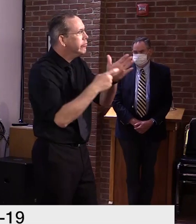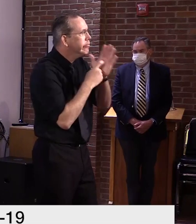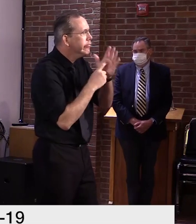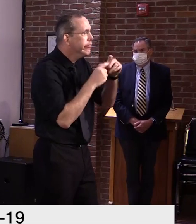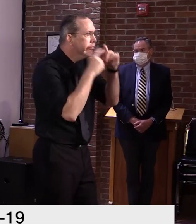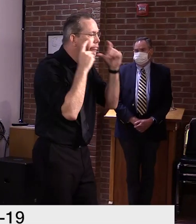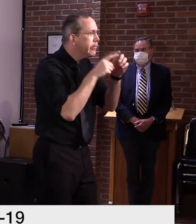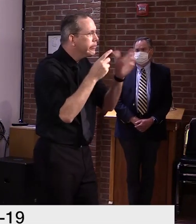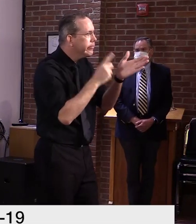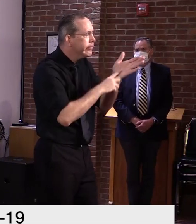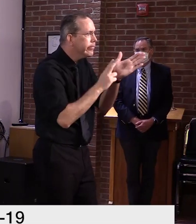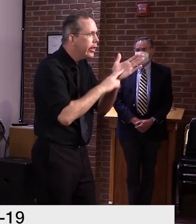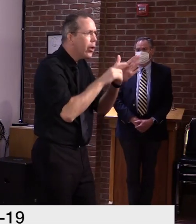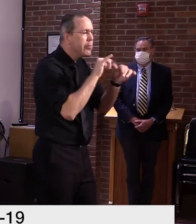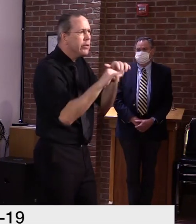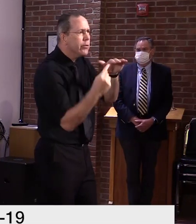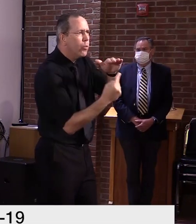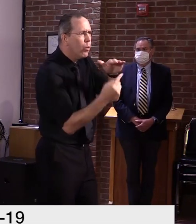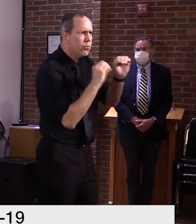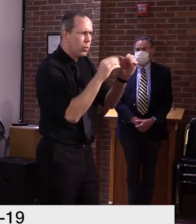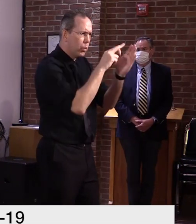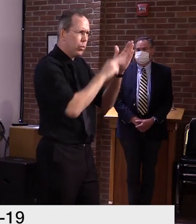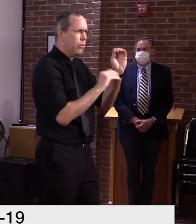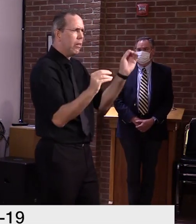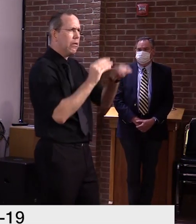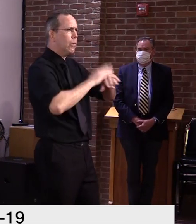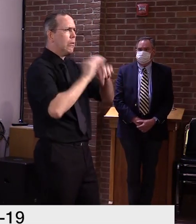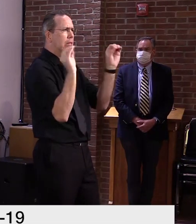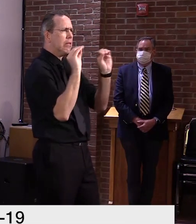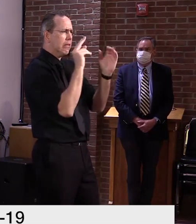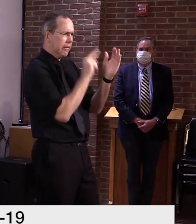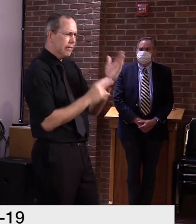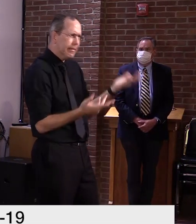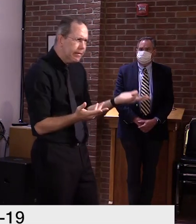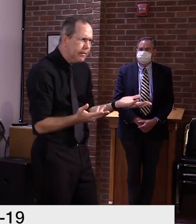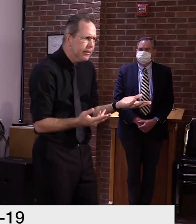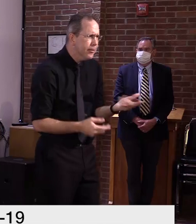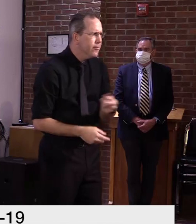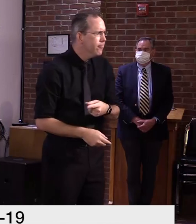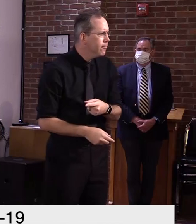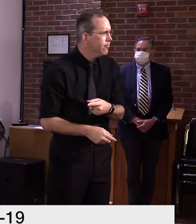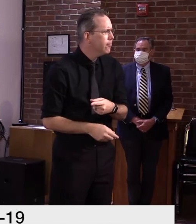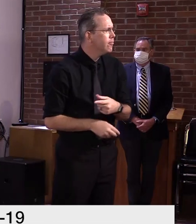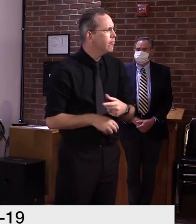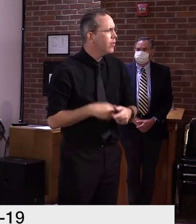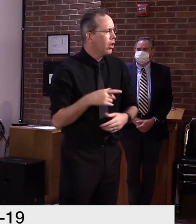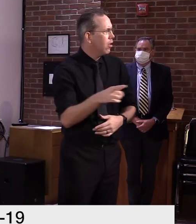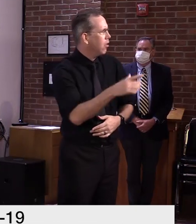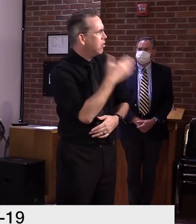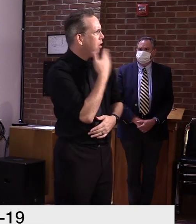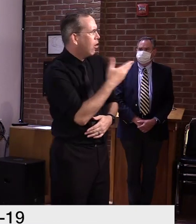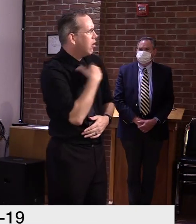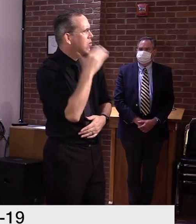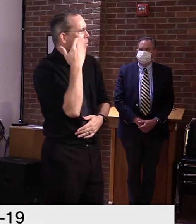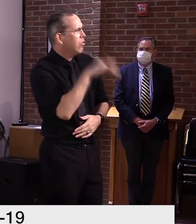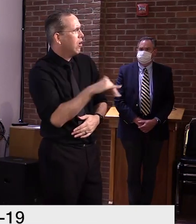Yeah, Sean, if you could provide that information, that'd be, be helpful to us so that we could follow up. Will do. Thank you.